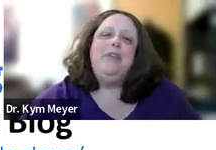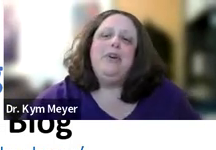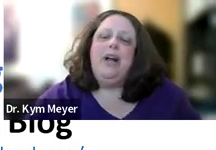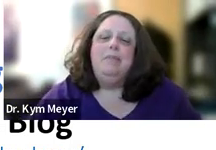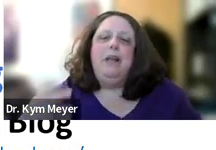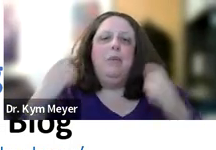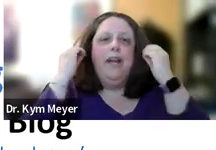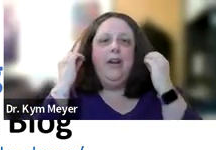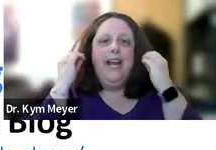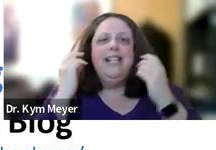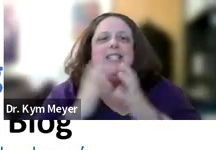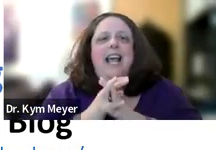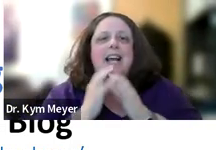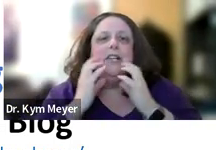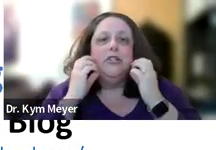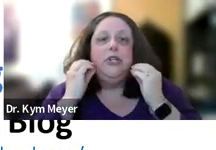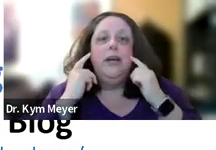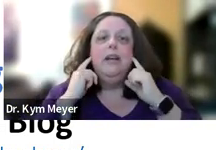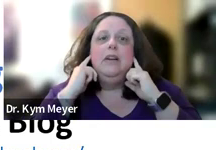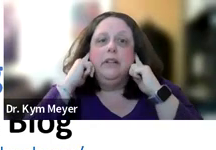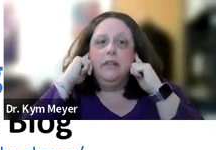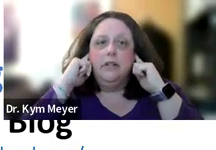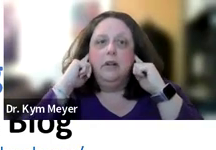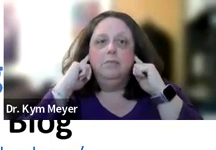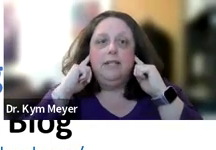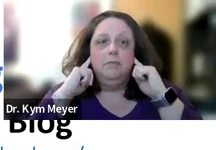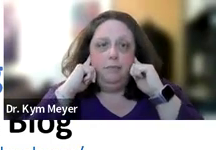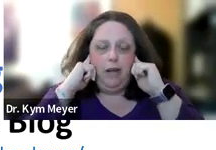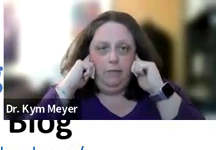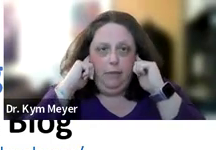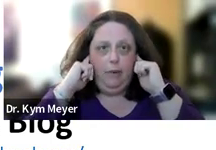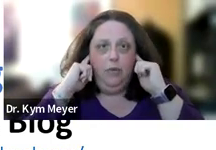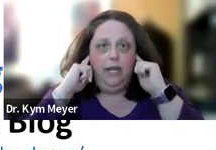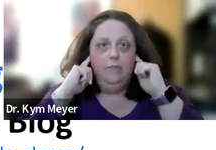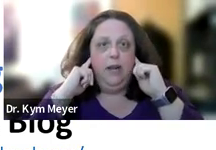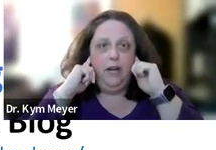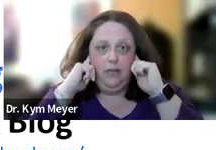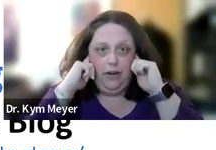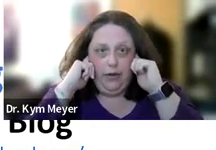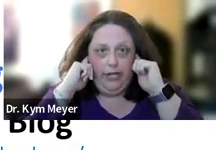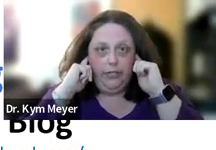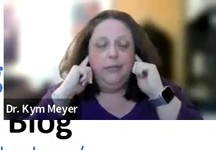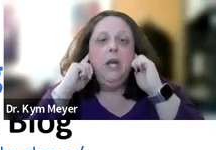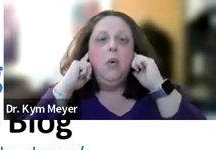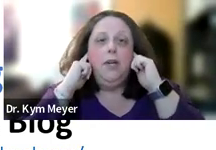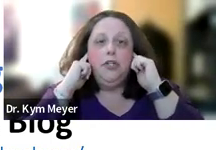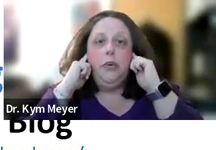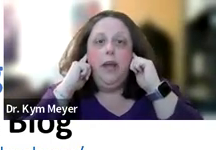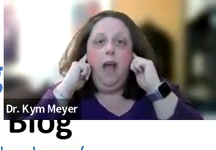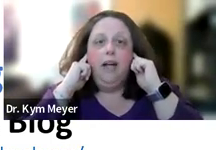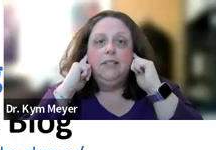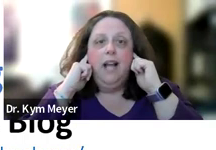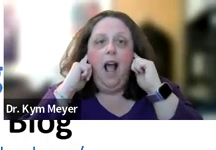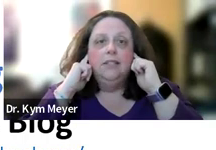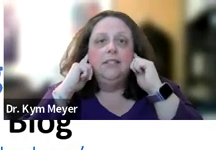Well, if you're wearing hearing aids and you're chewing, you know, there's a little muscle, the bone that comes right here in front of your ears. Well, when you're